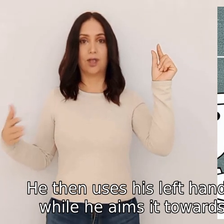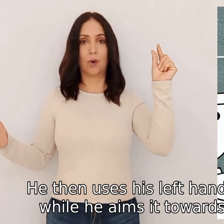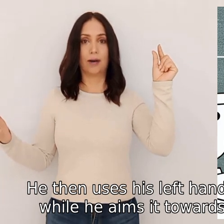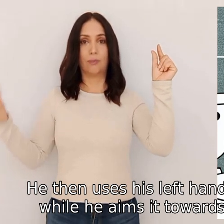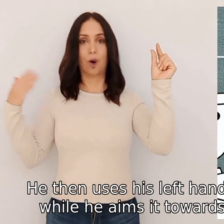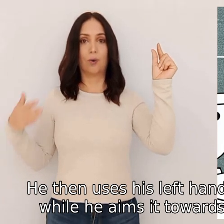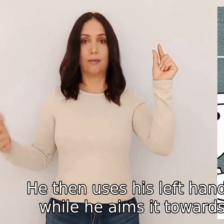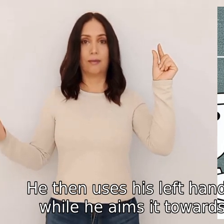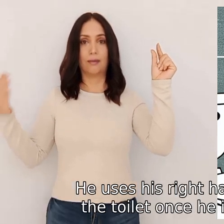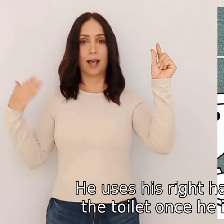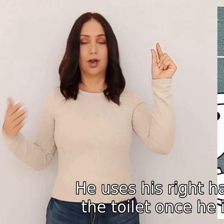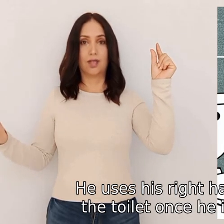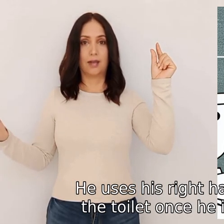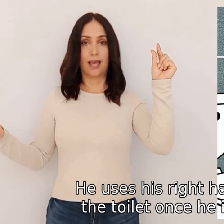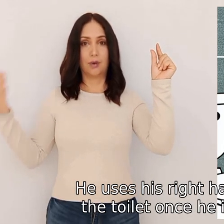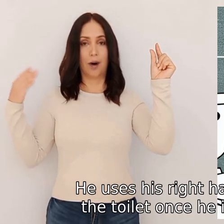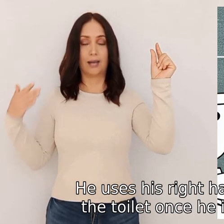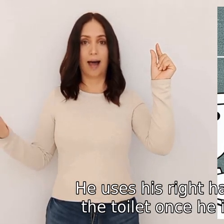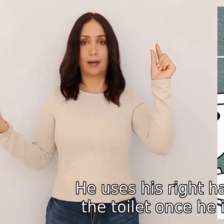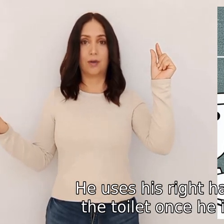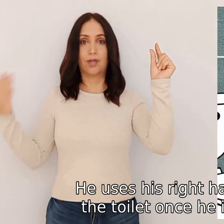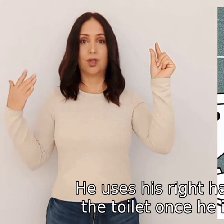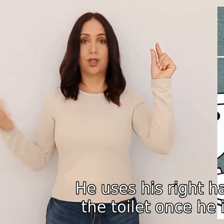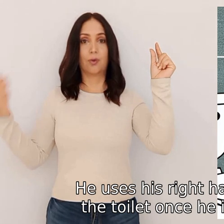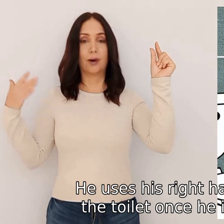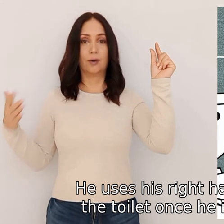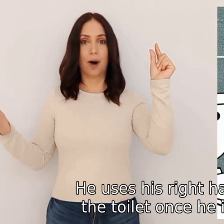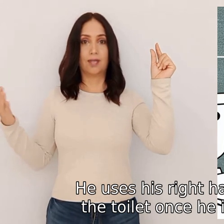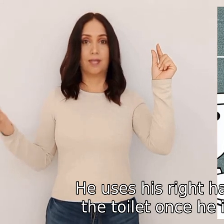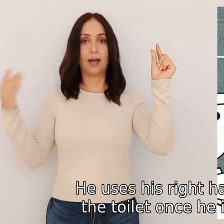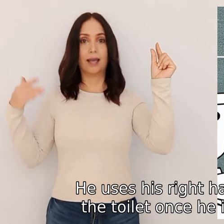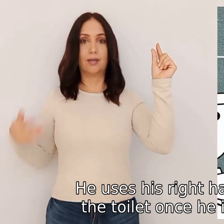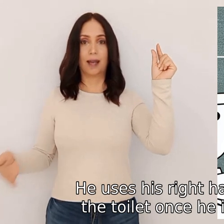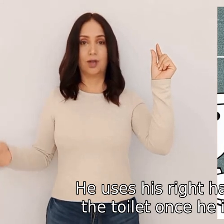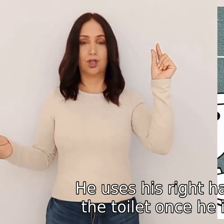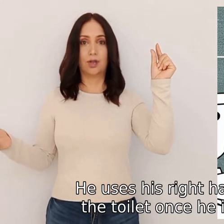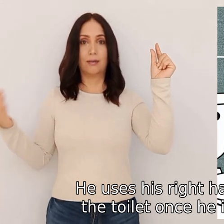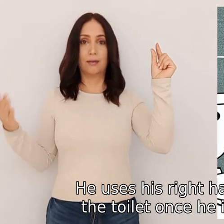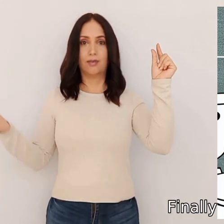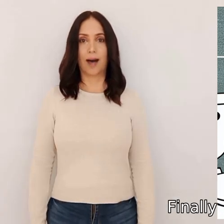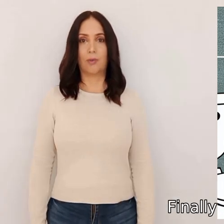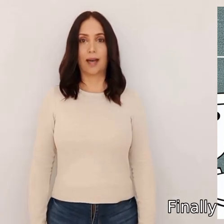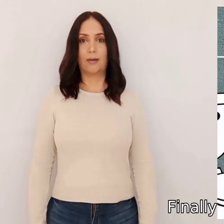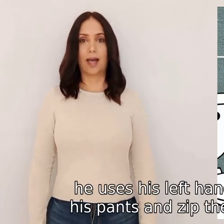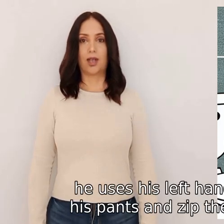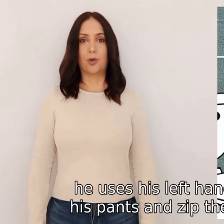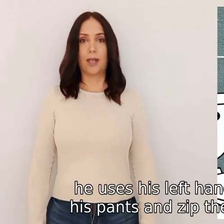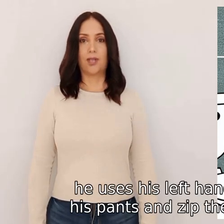the toilet bowl he uses his right hand to flush the toilet once he is finished finally he uses